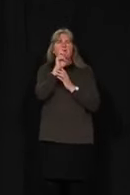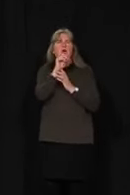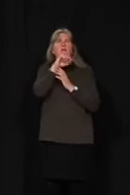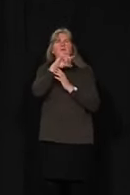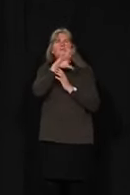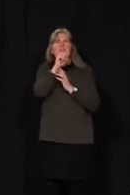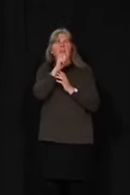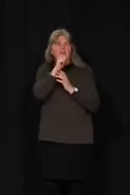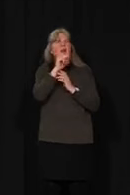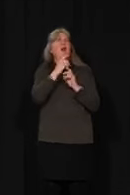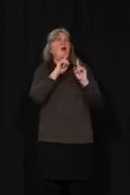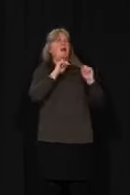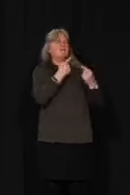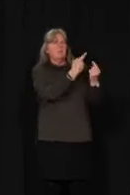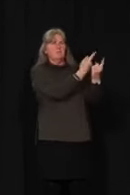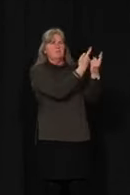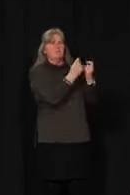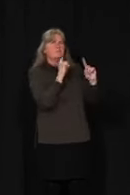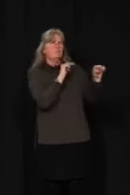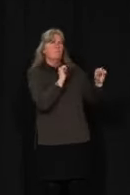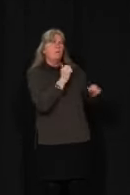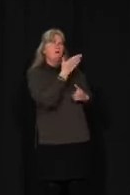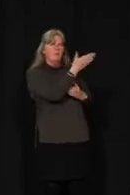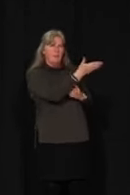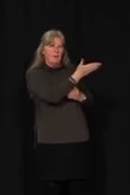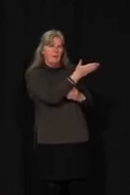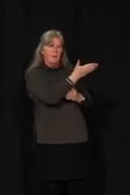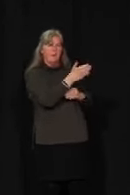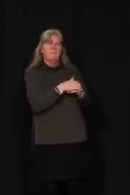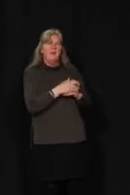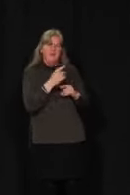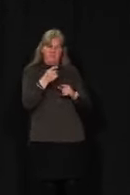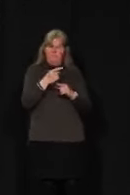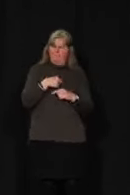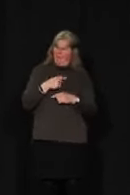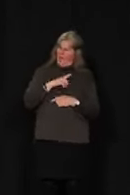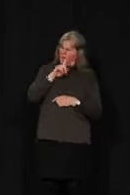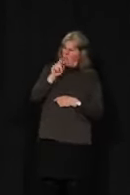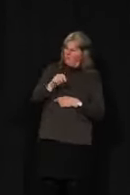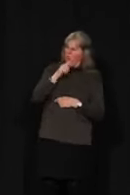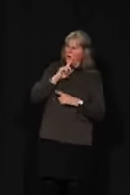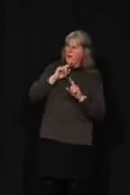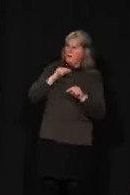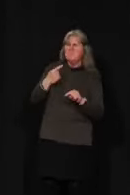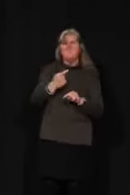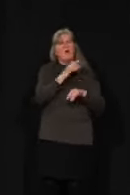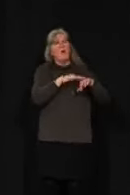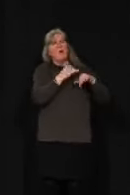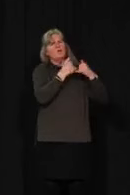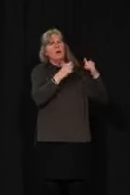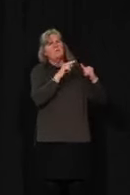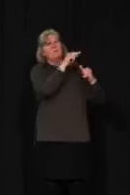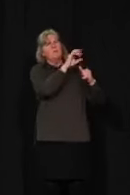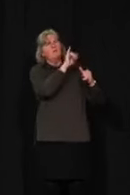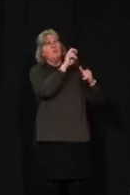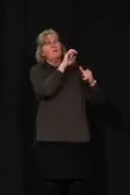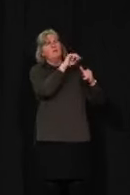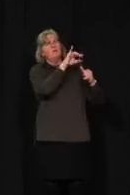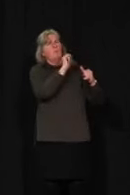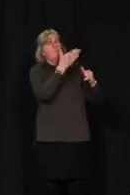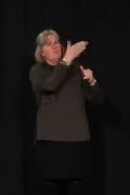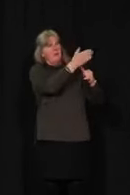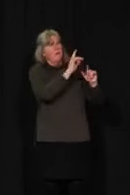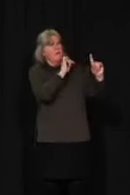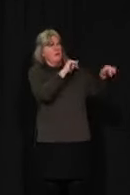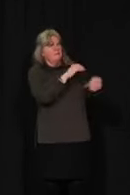a sort of a virtual town hall Q&A. So, you can, if you don't hear your question asked today, check for it online next week. I'm